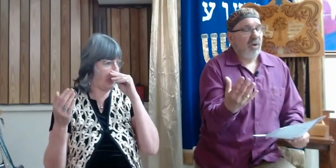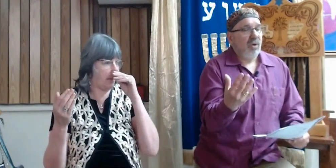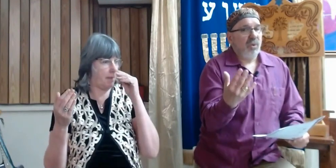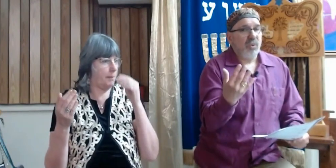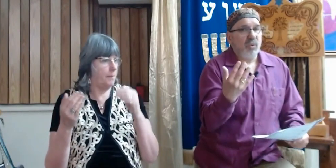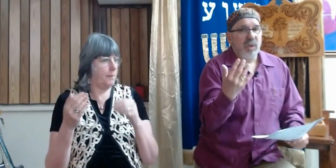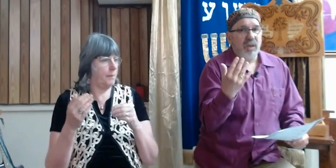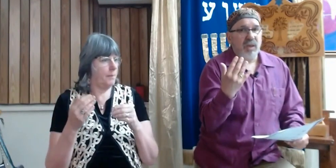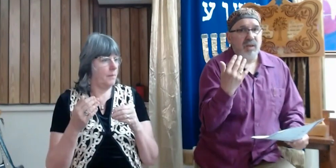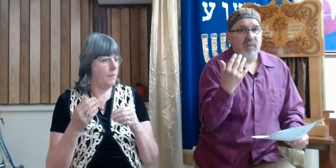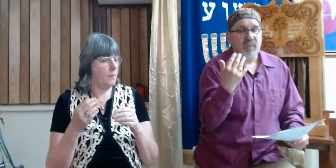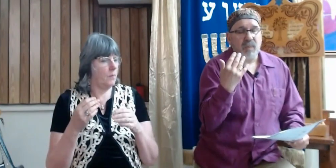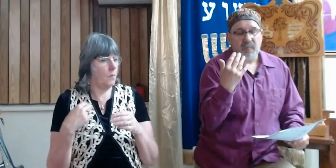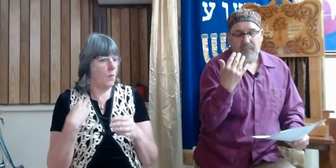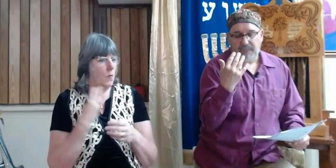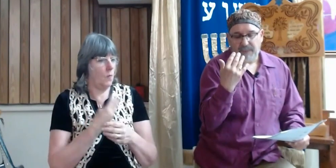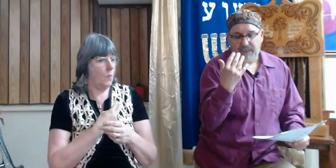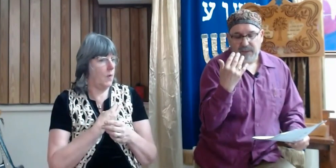that we